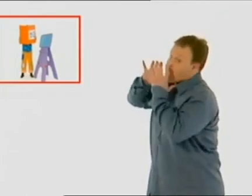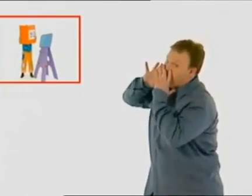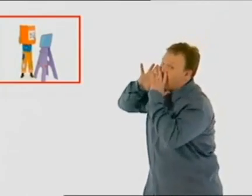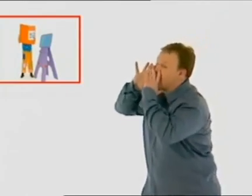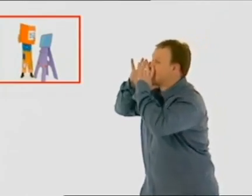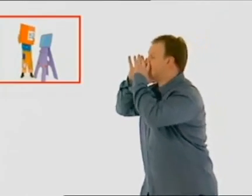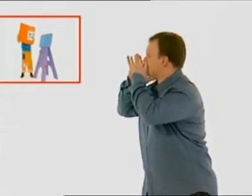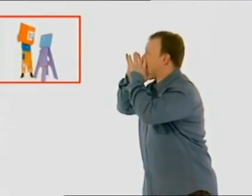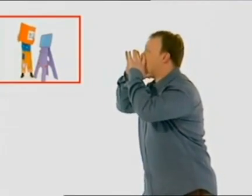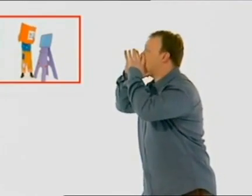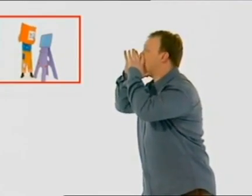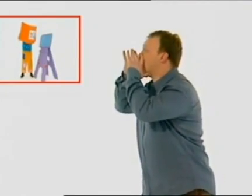Mr. Tumble.